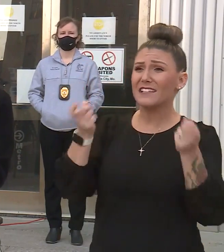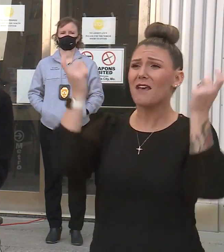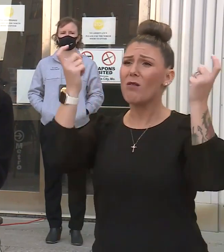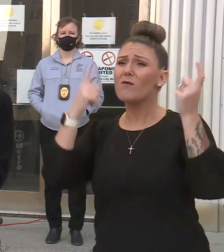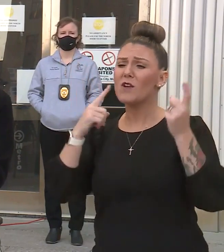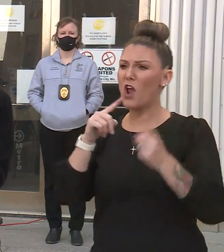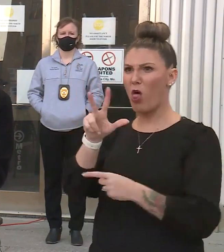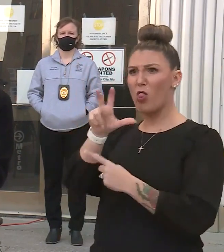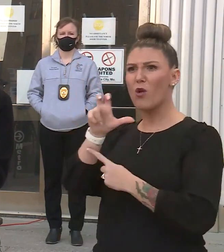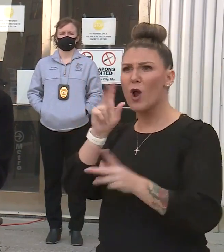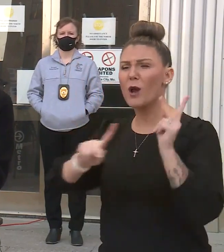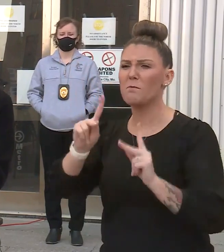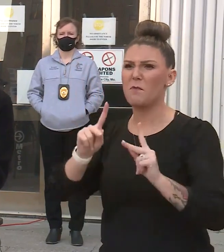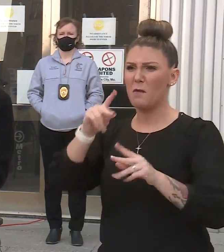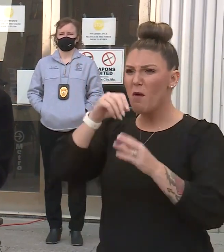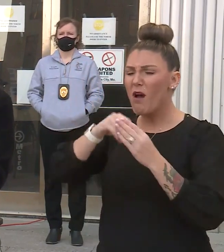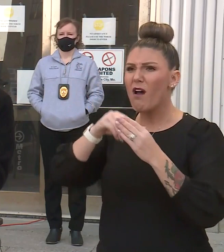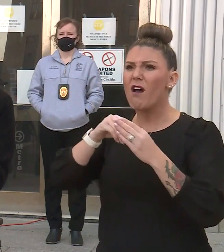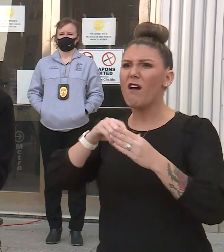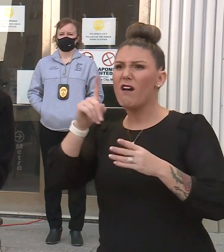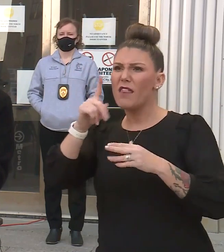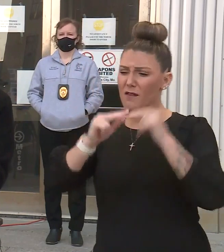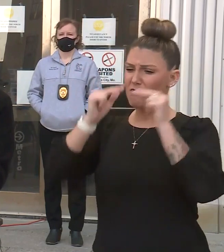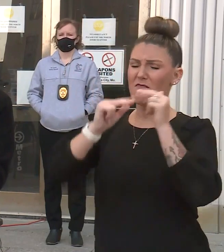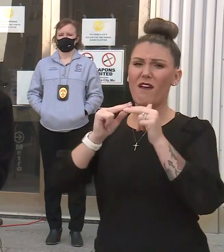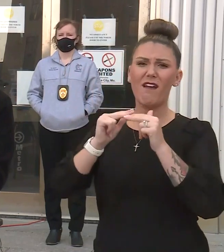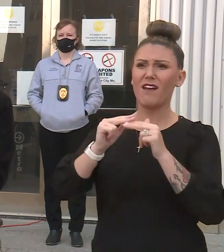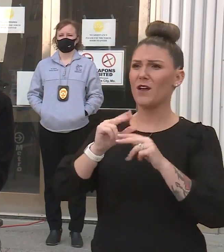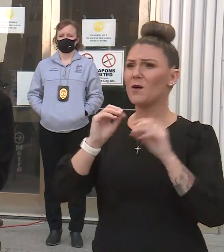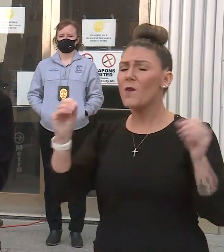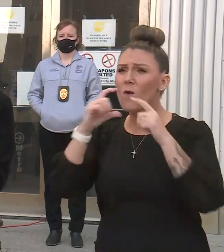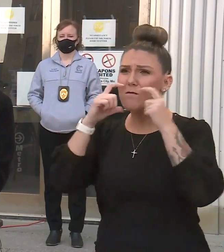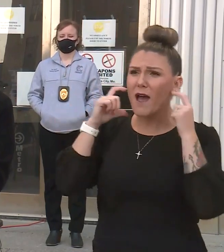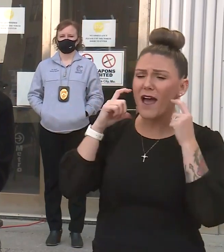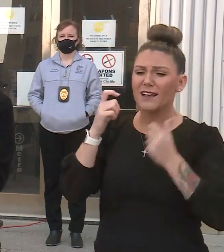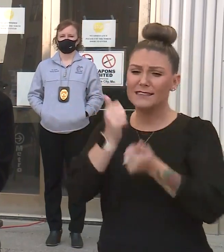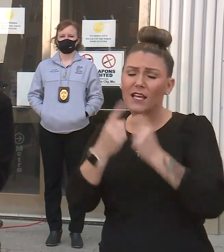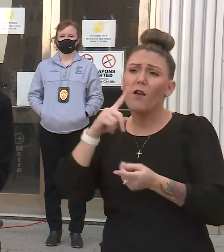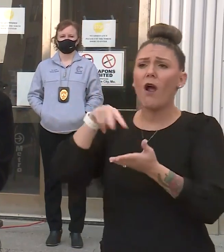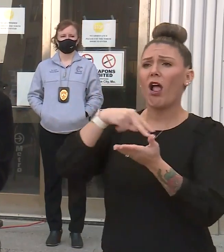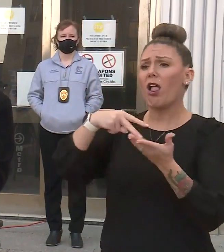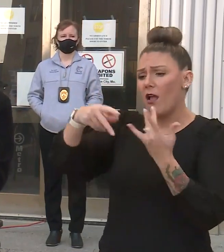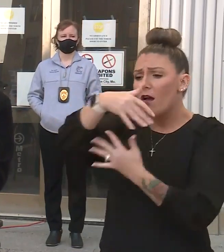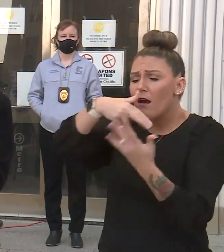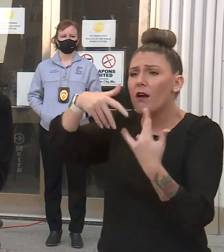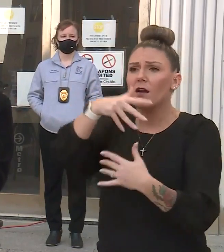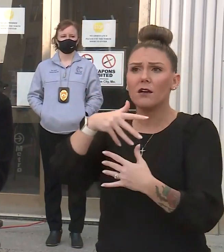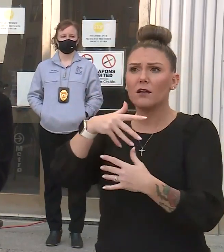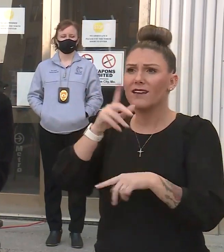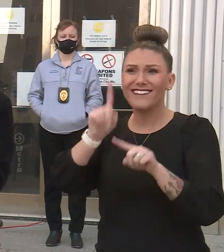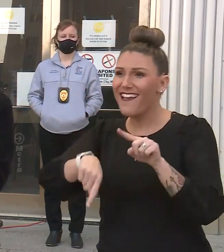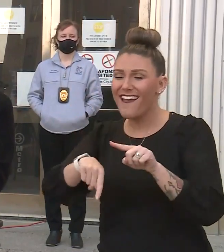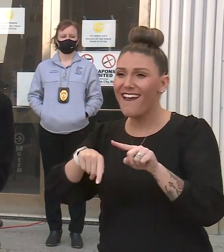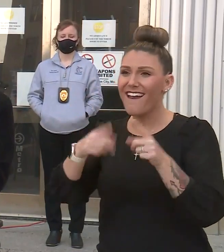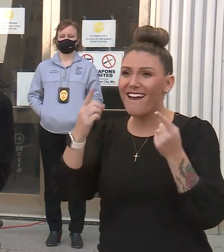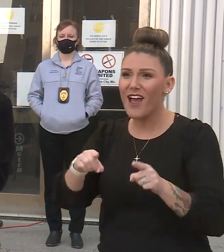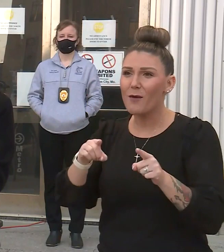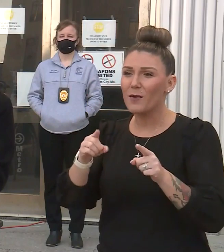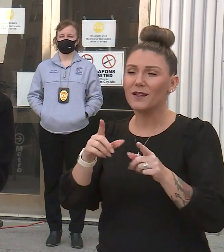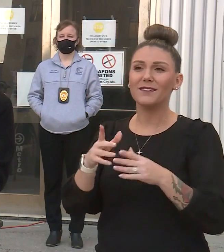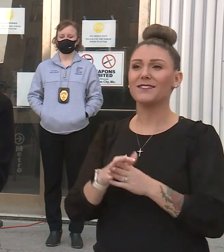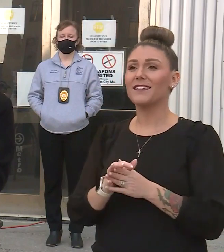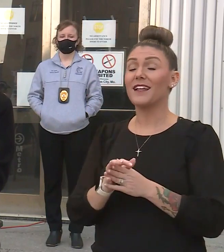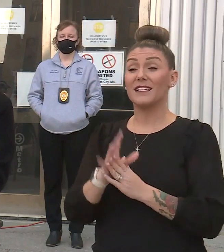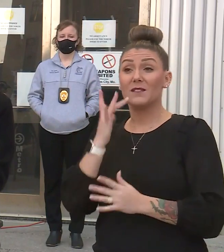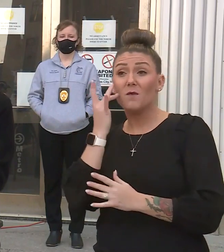in a venue. They're not wearing masks. Everybody's dancing. Everybody's close. And that is an issue that cannot go forward. And this is why